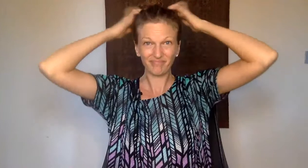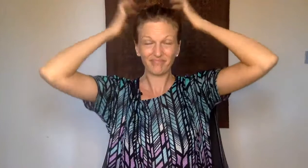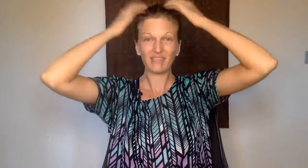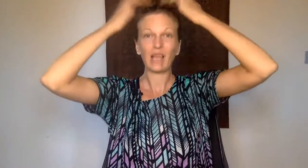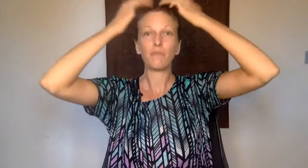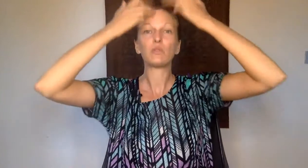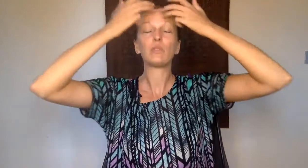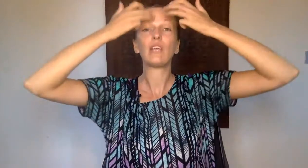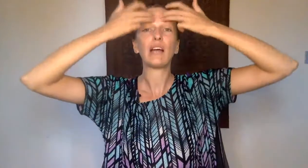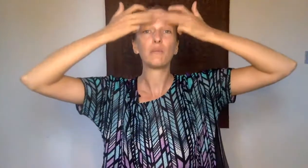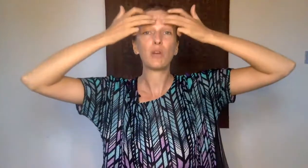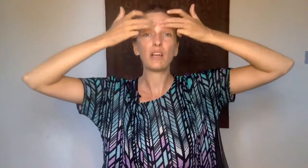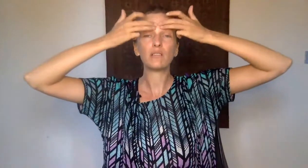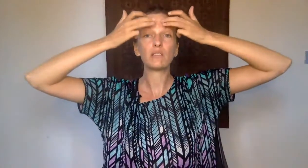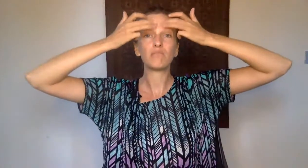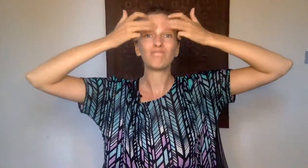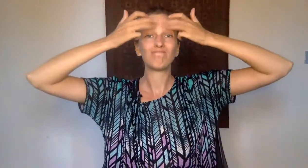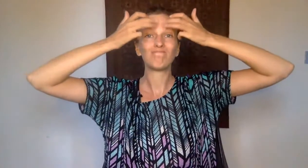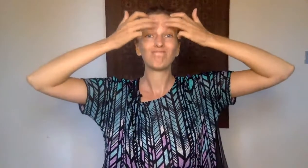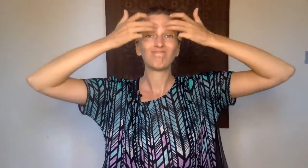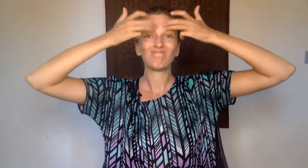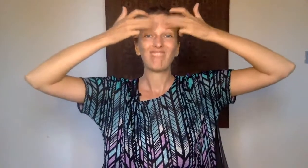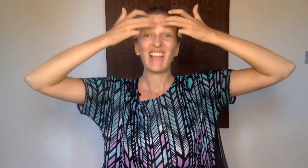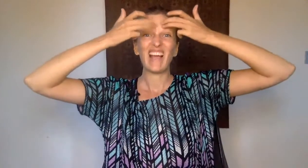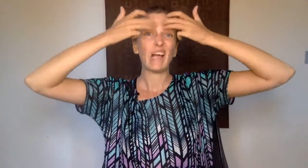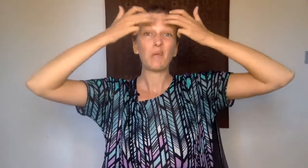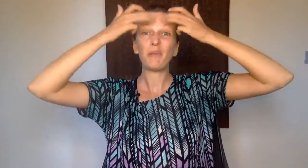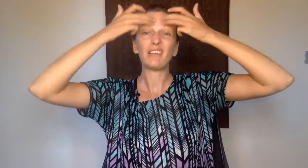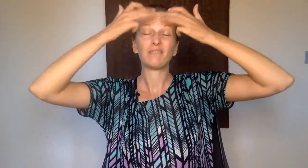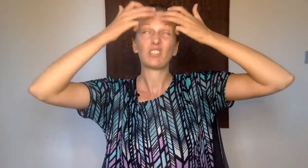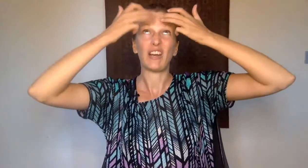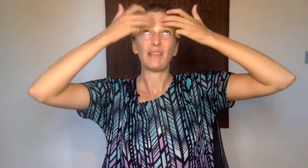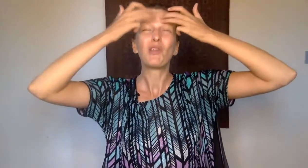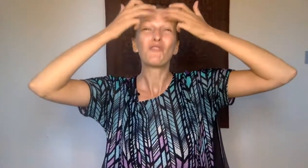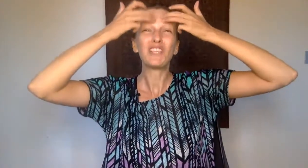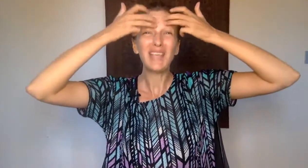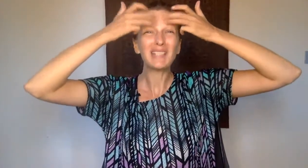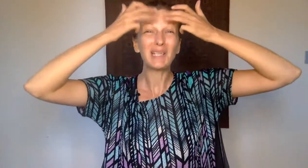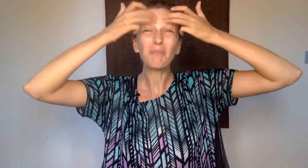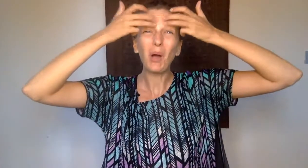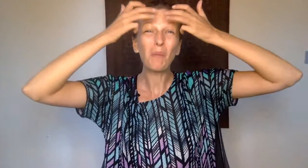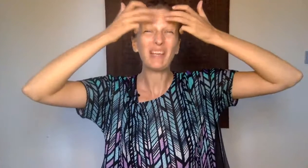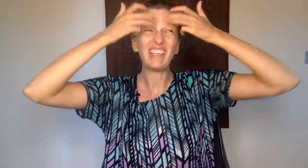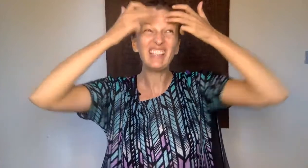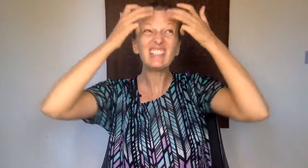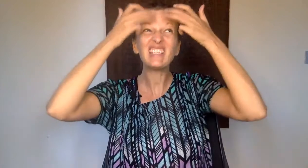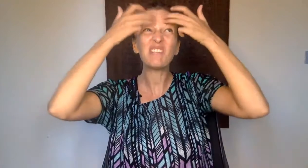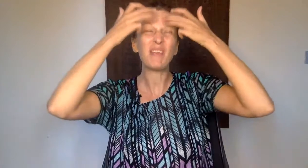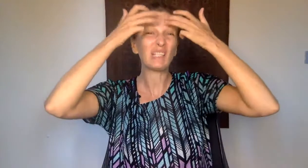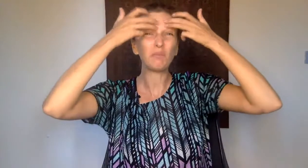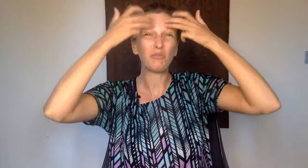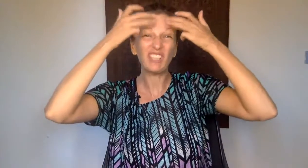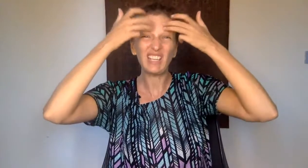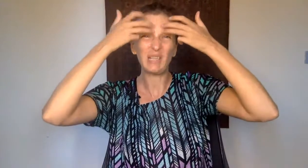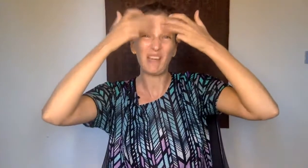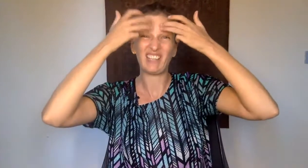Tapping between the eyebrows. Help it. Sorry. Resenting Bob isn't making me feel any better.